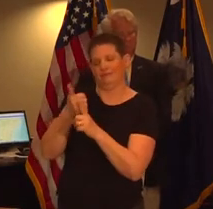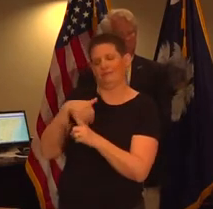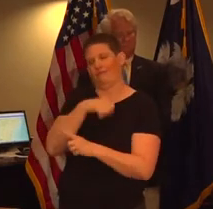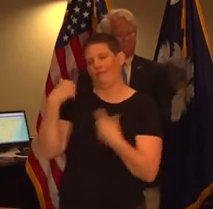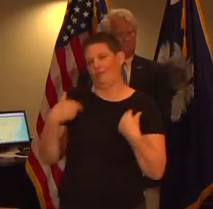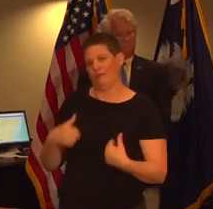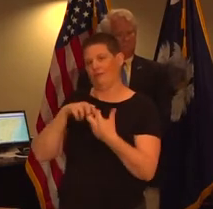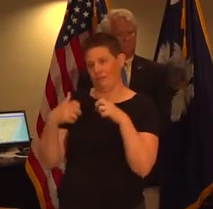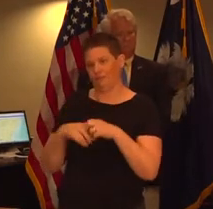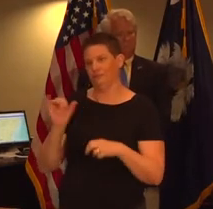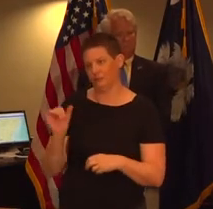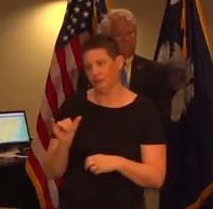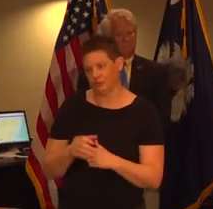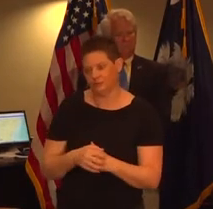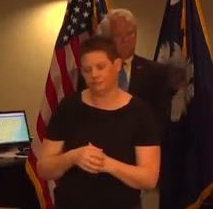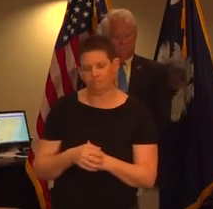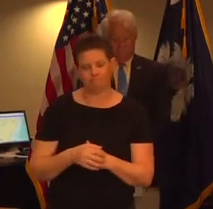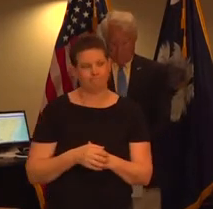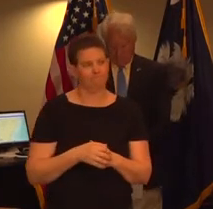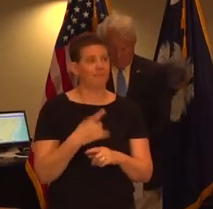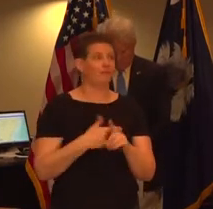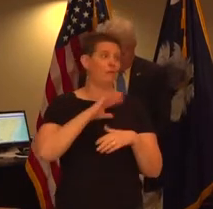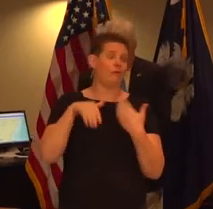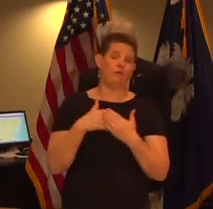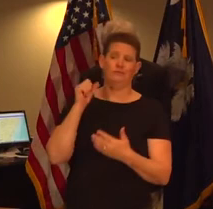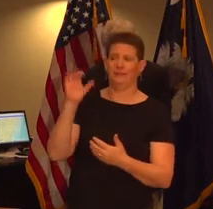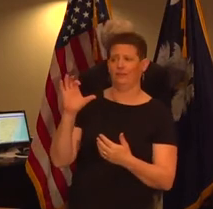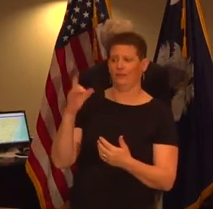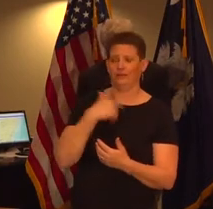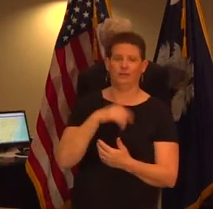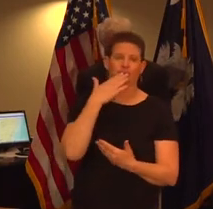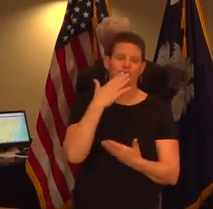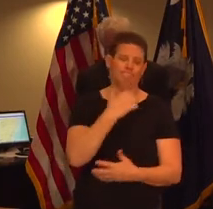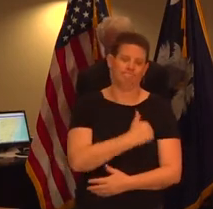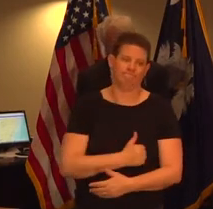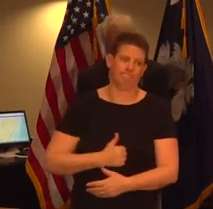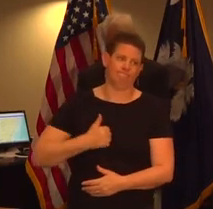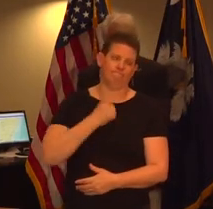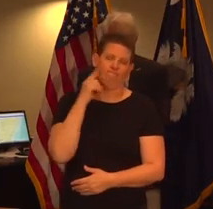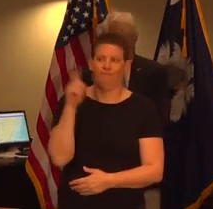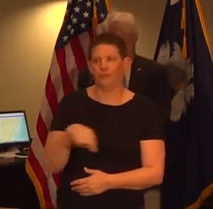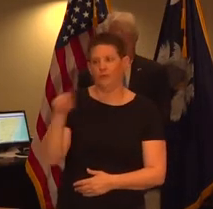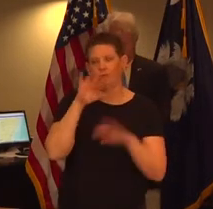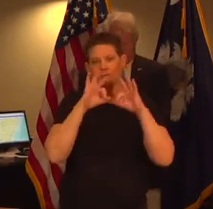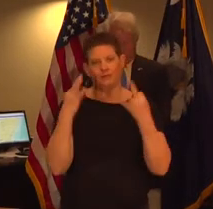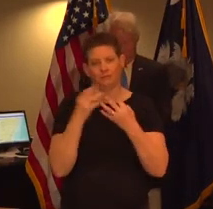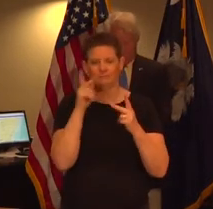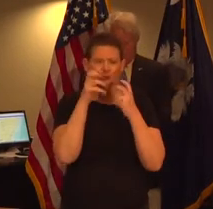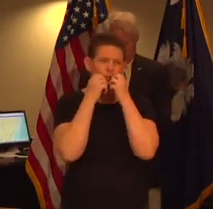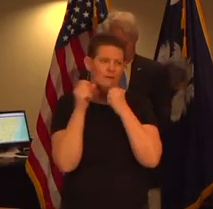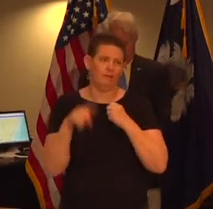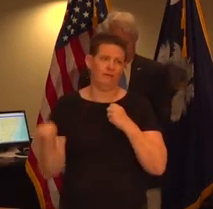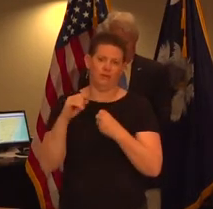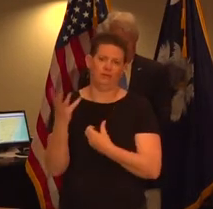on behalf of all south carolinians we want to express our deepest sympathy to the family and loved ones of these